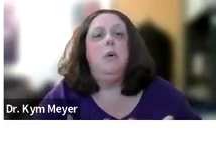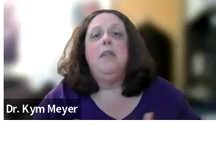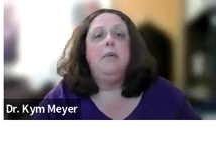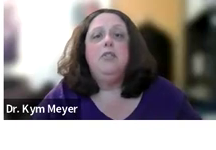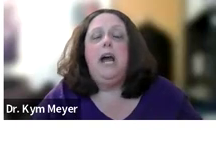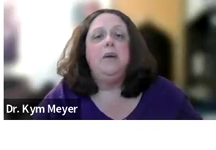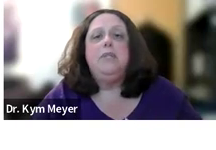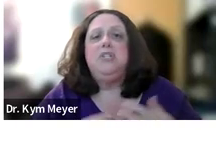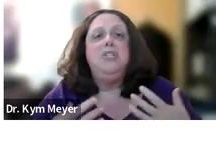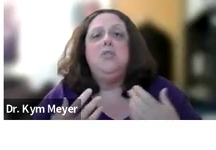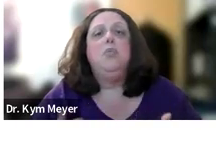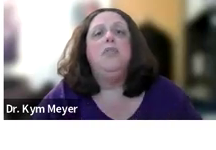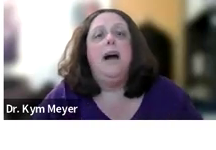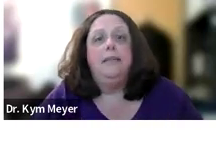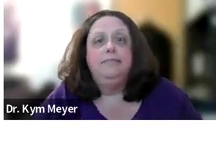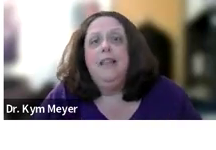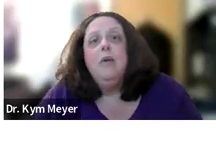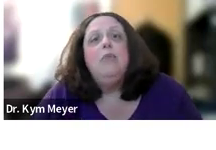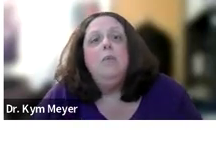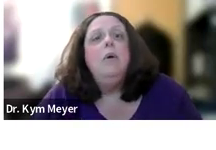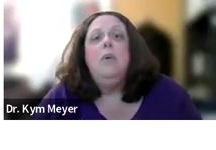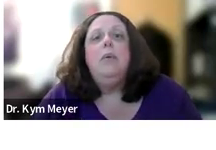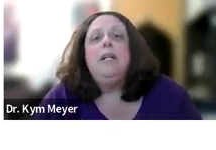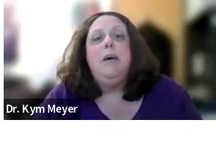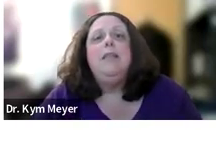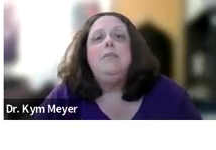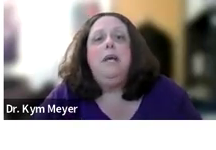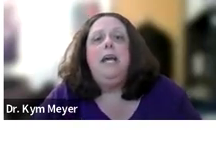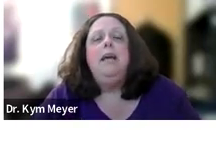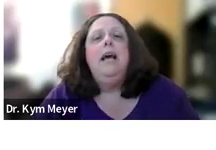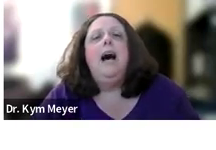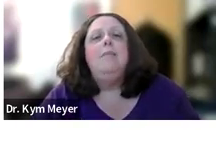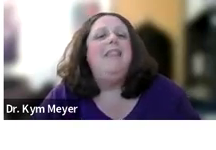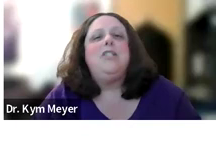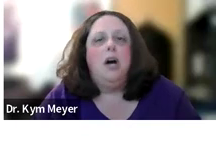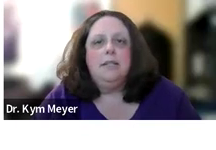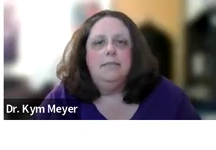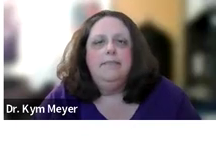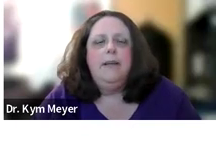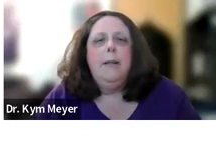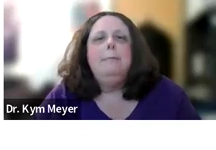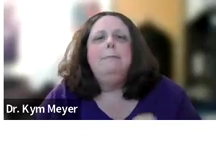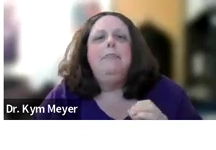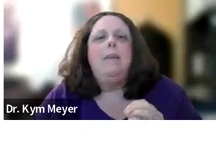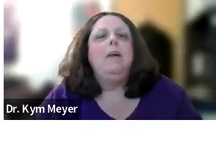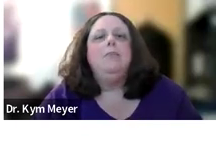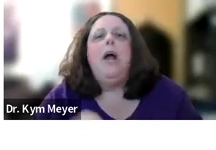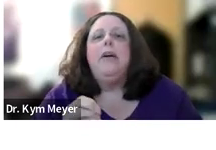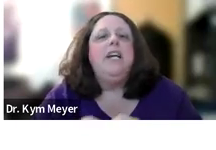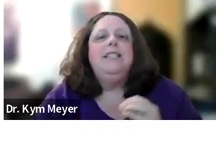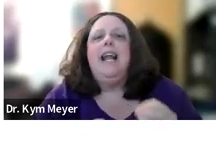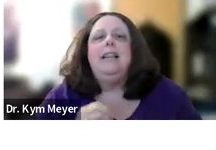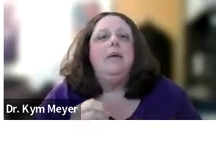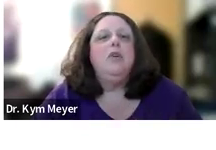whose spoken language acquisitions were fine. They're right where we would expect them to be, and that's awesome. I'm not